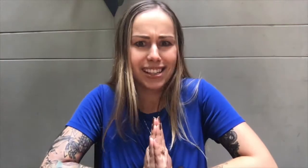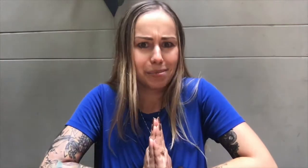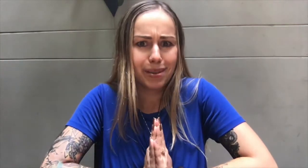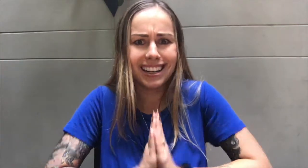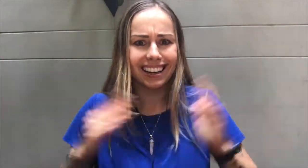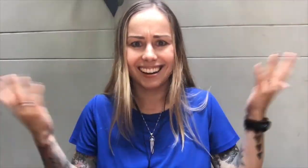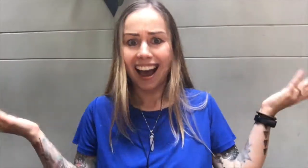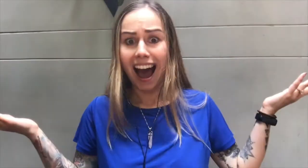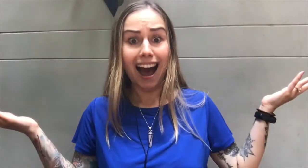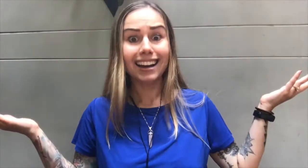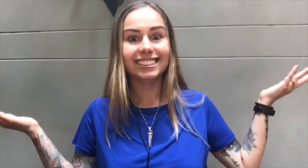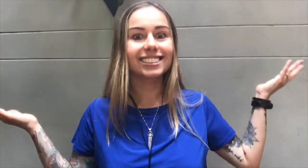money. I do.